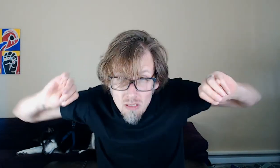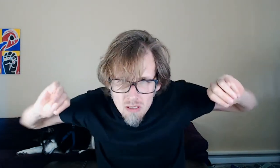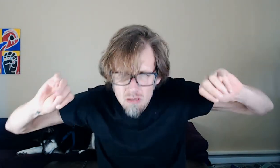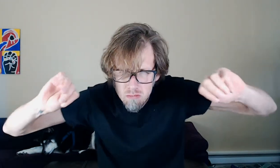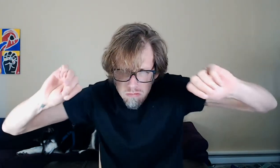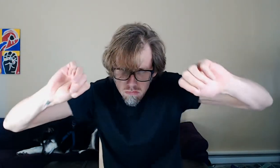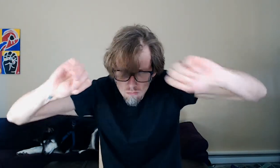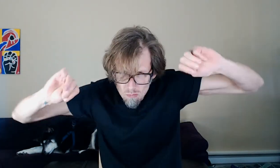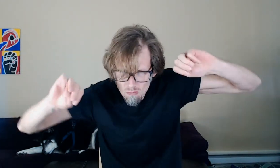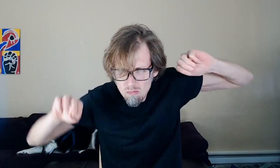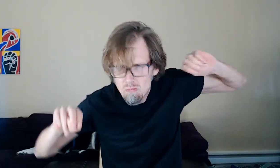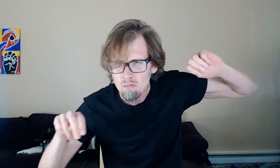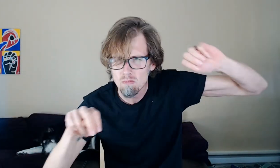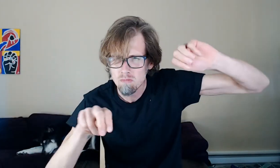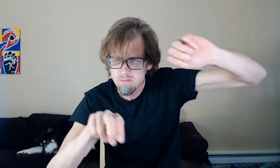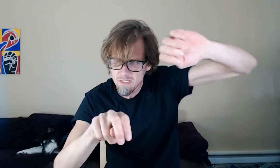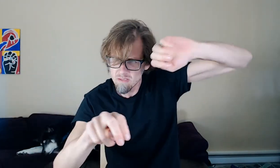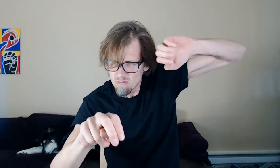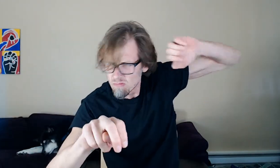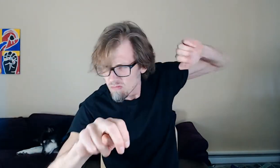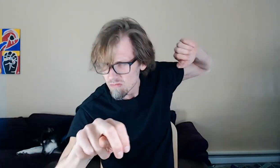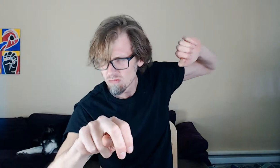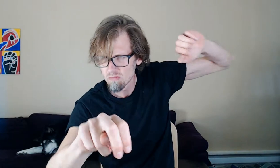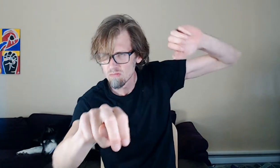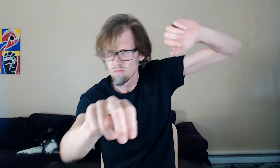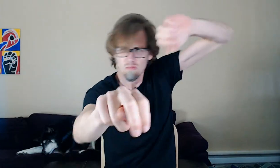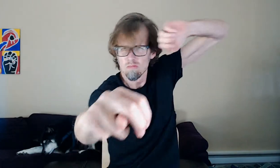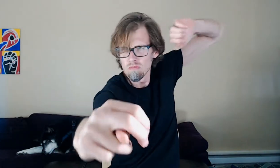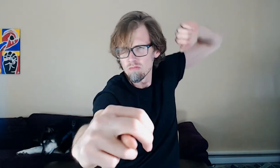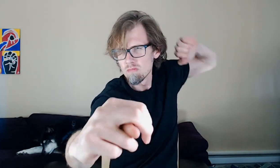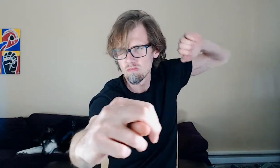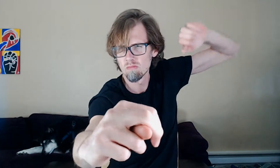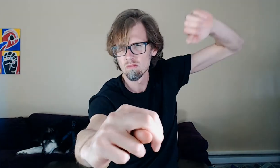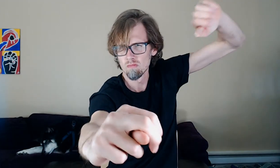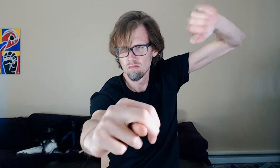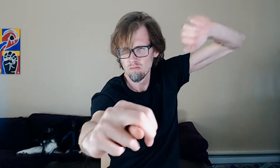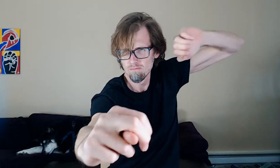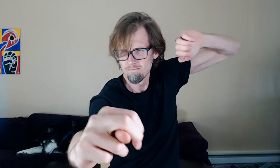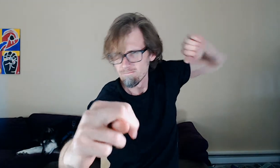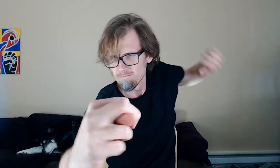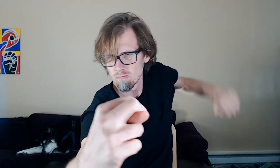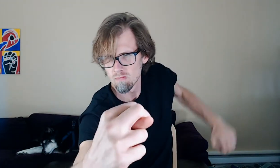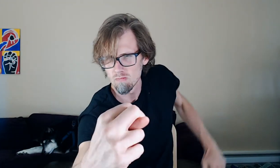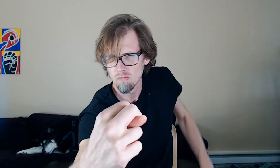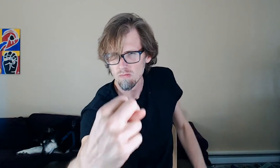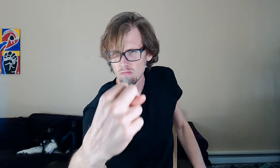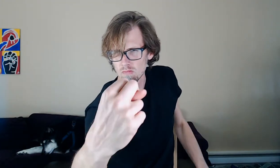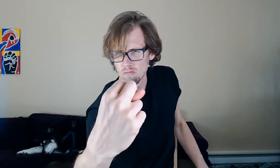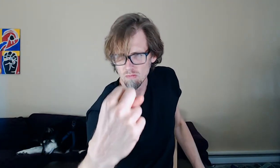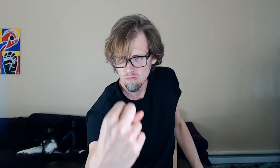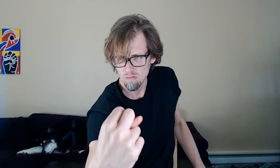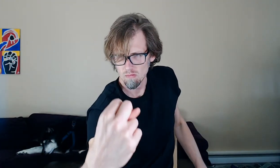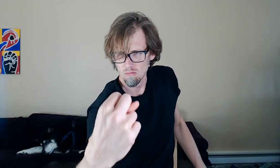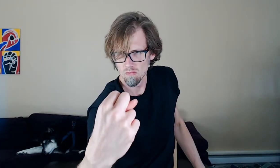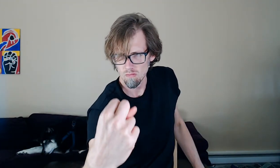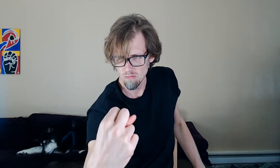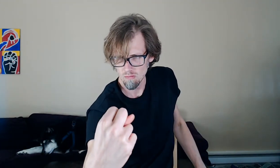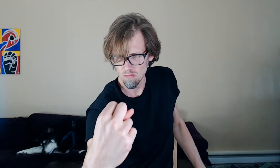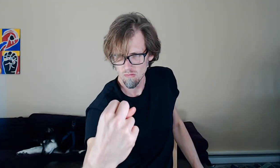So there were two wires that came up out of the floor here, and they were actually coming right into where we going to put the opening, so I had to re-route those. Unfortunately, that means I had to tear up some of the